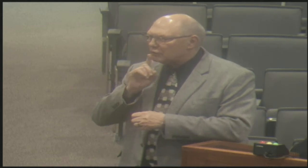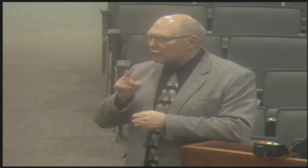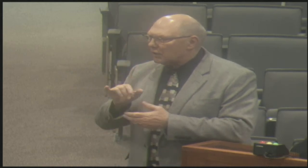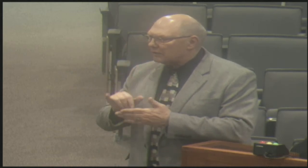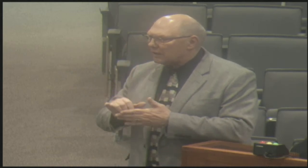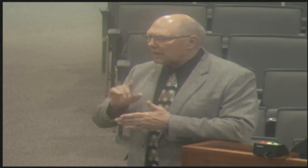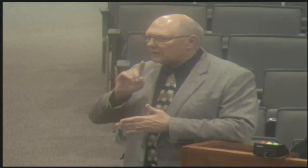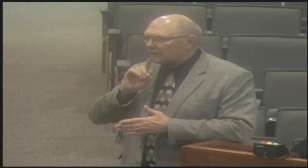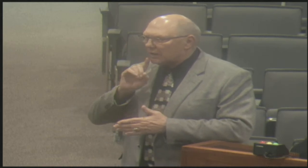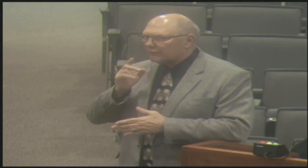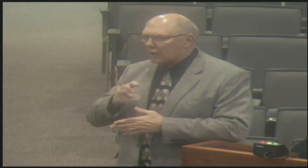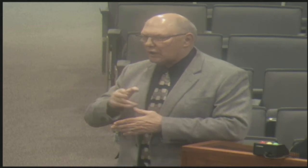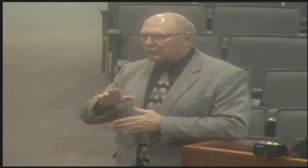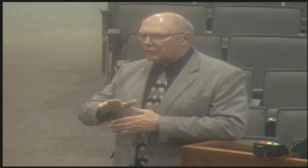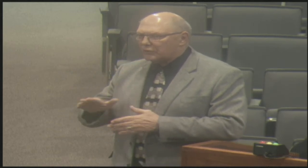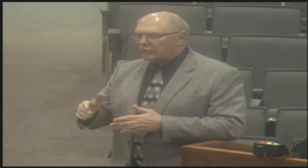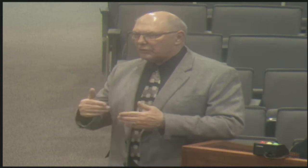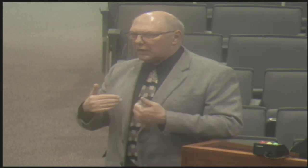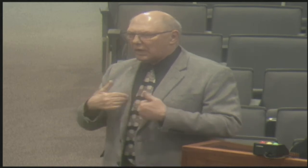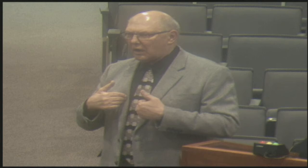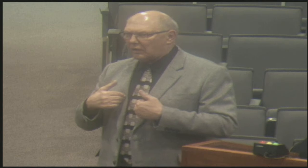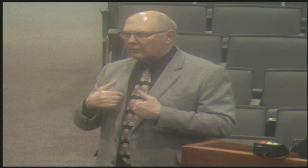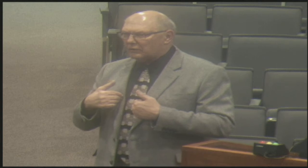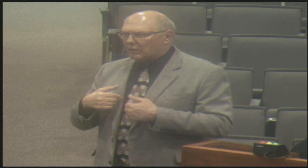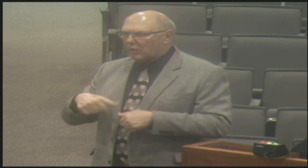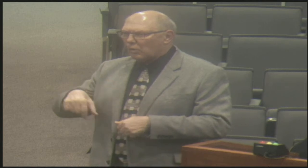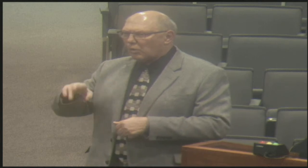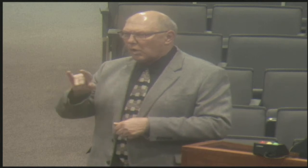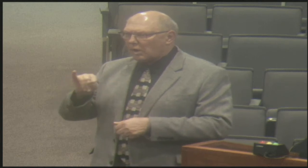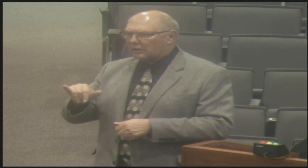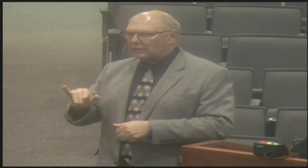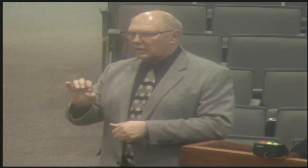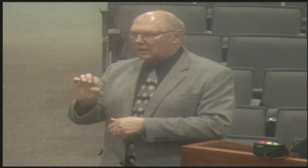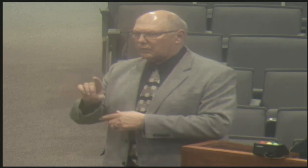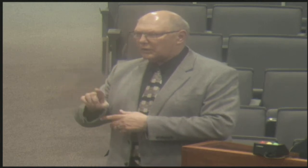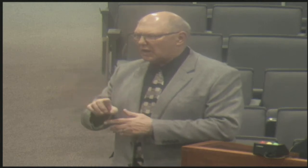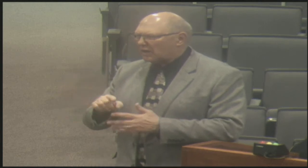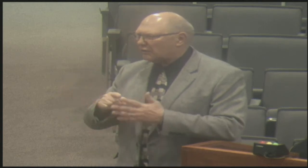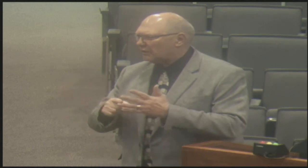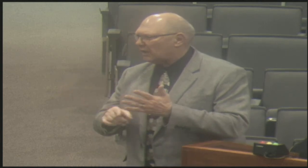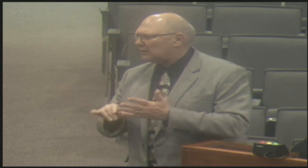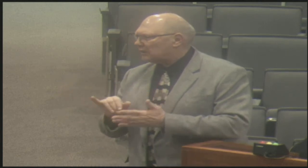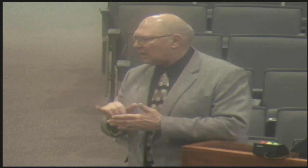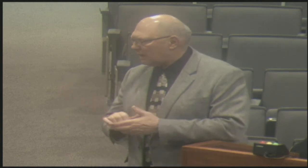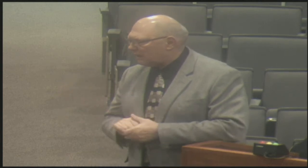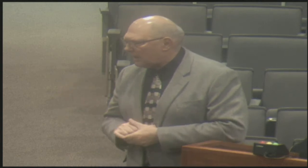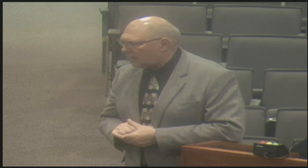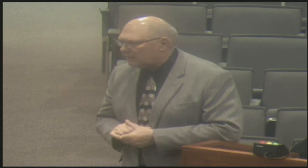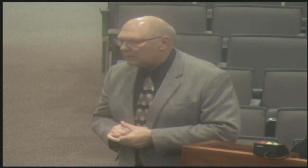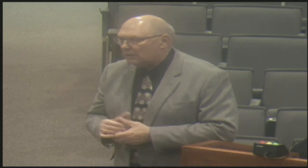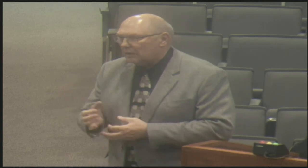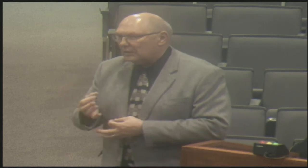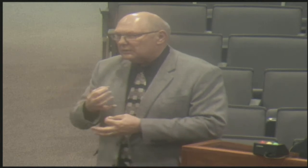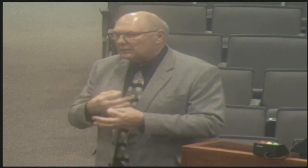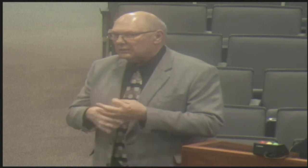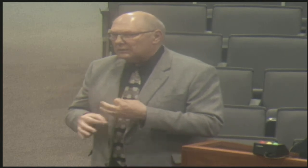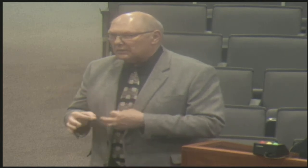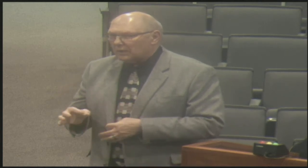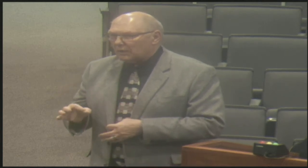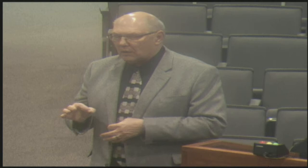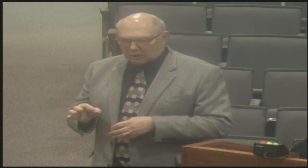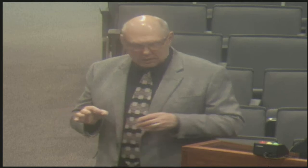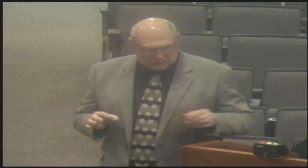parents in regards to their child's education to make sure that deaf and hard of hearing children do receive a quality education